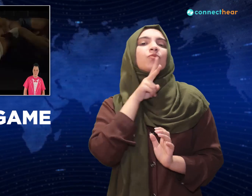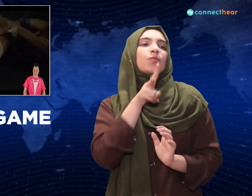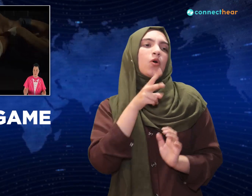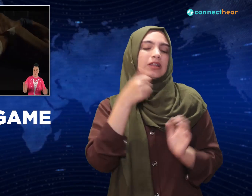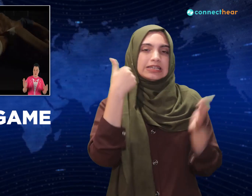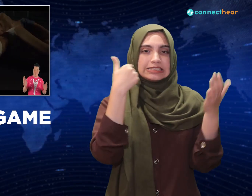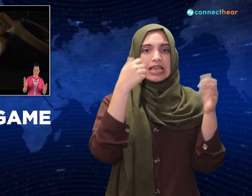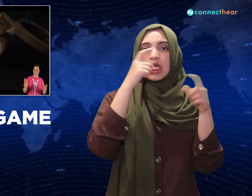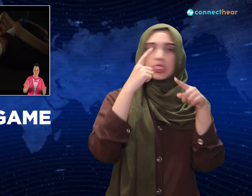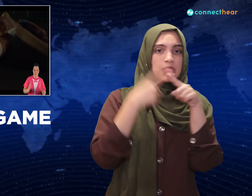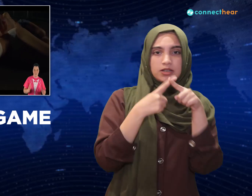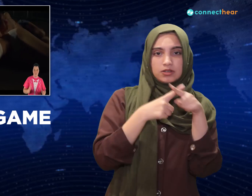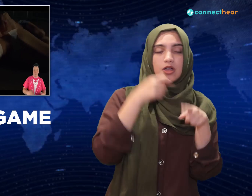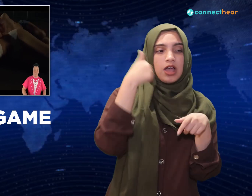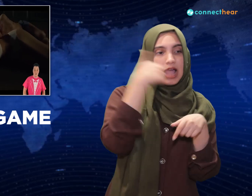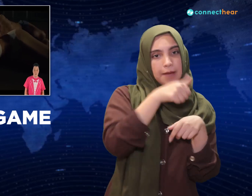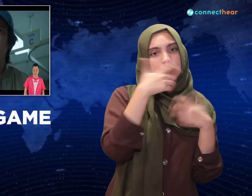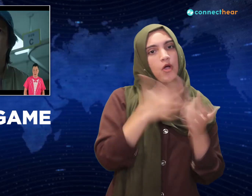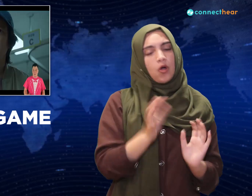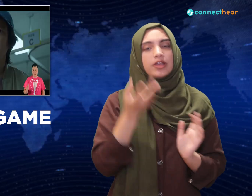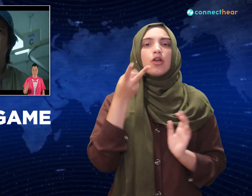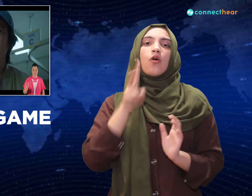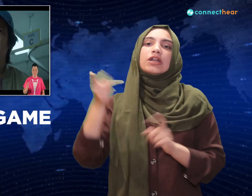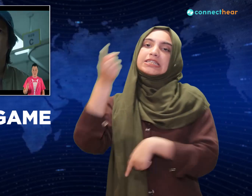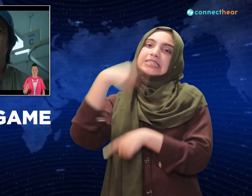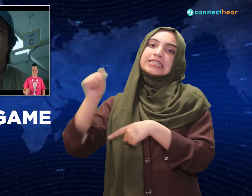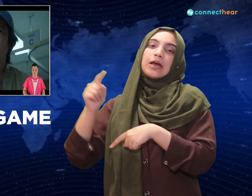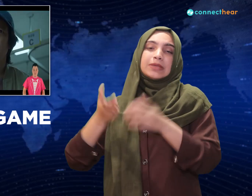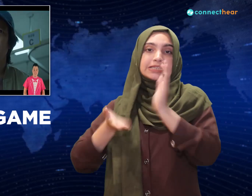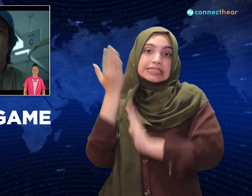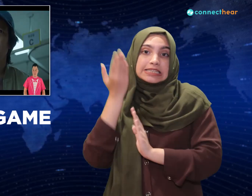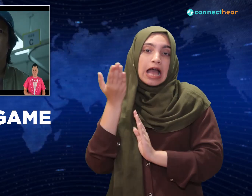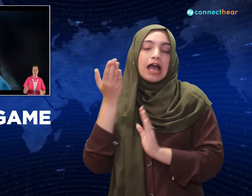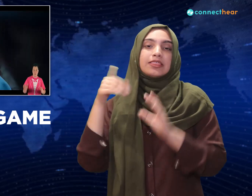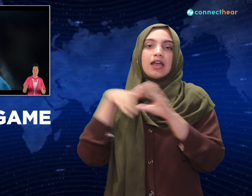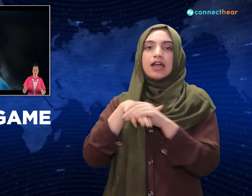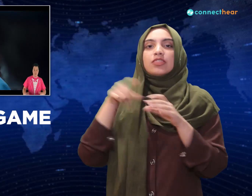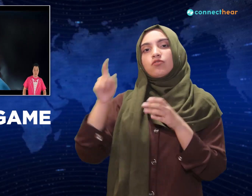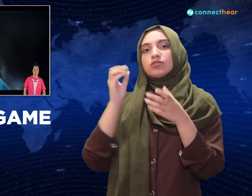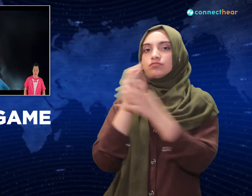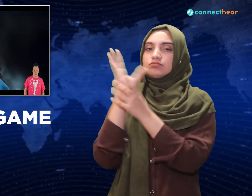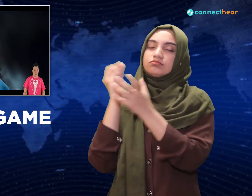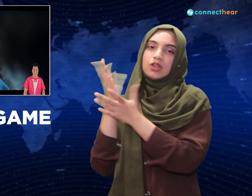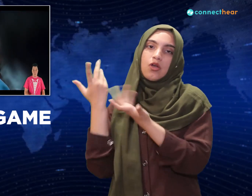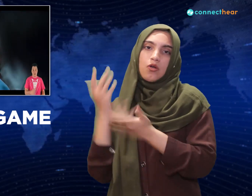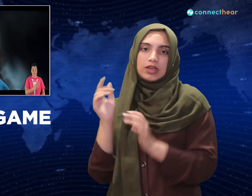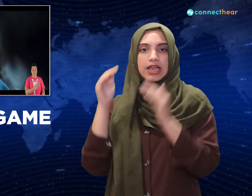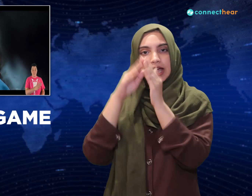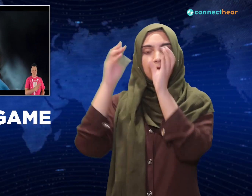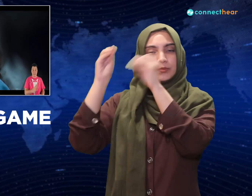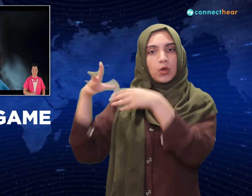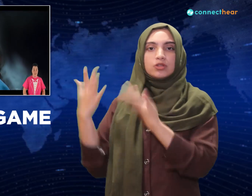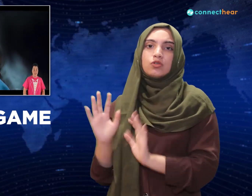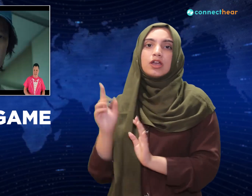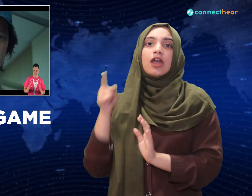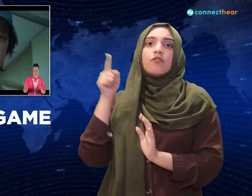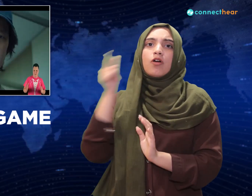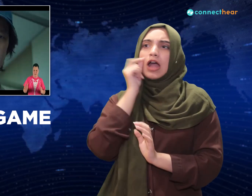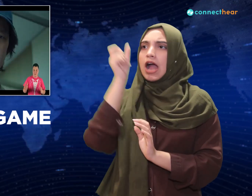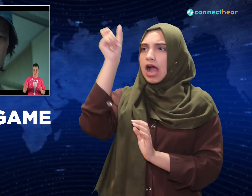So they're dumped on the side of the road, but now back in the real world things have gotten worse for Kyeon as his mom's real sick. Every country